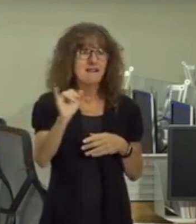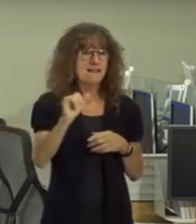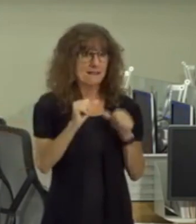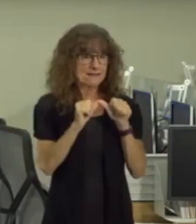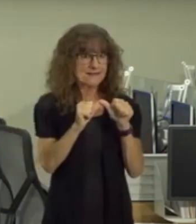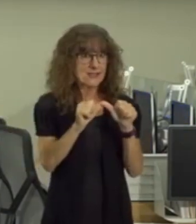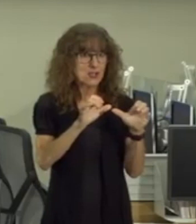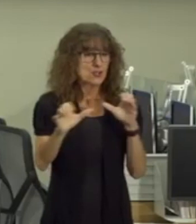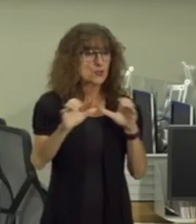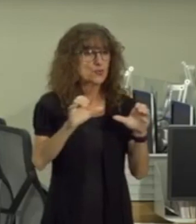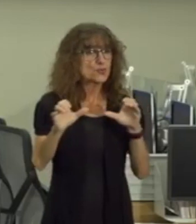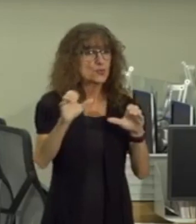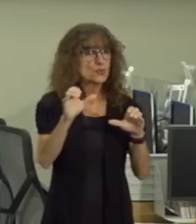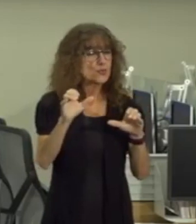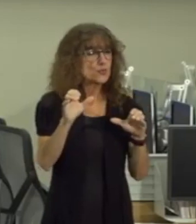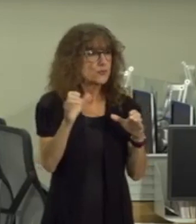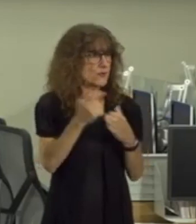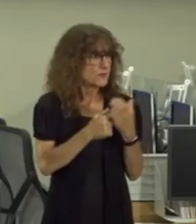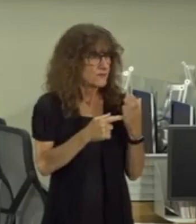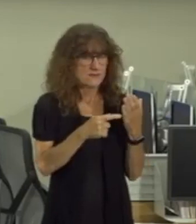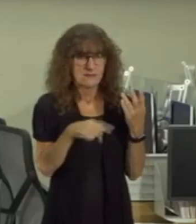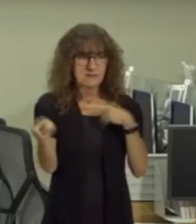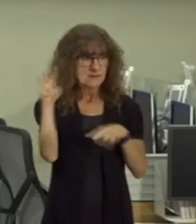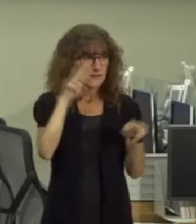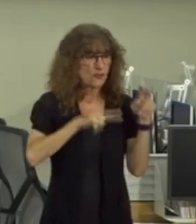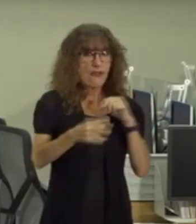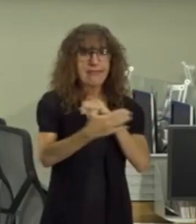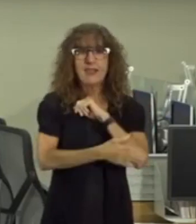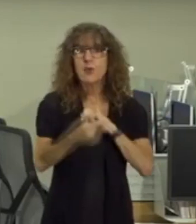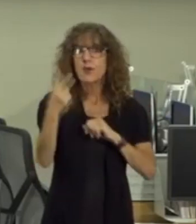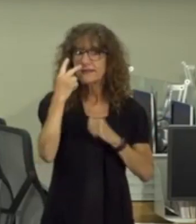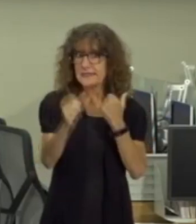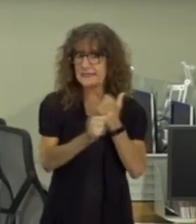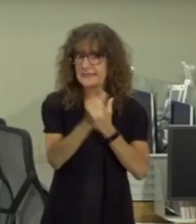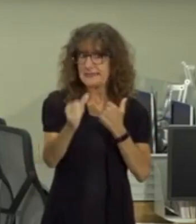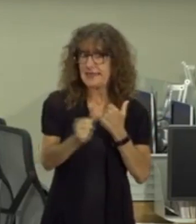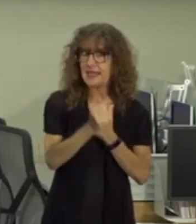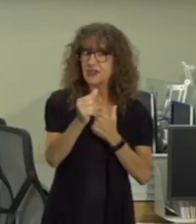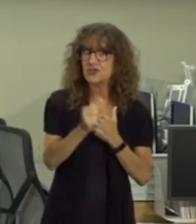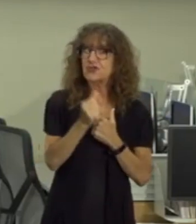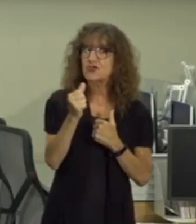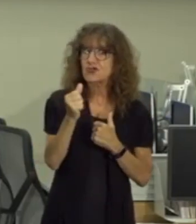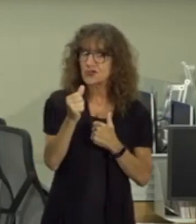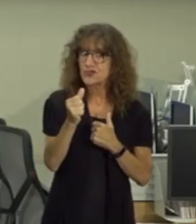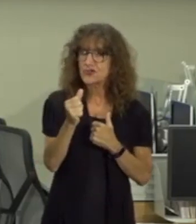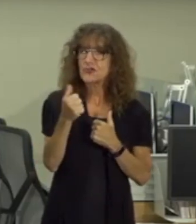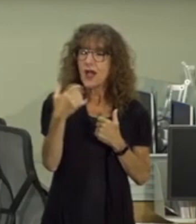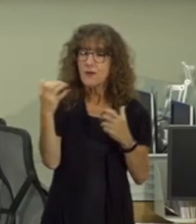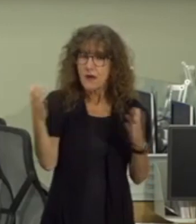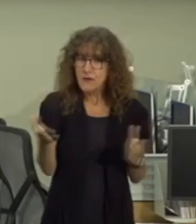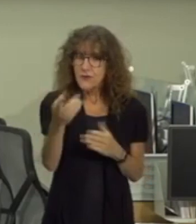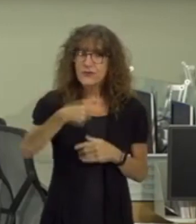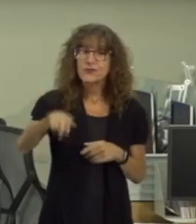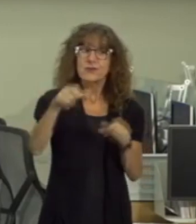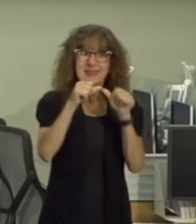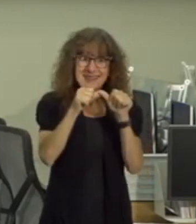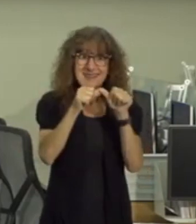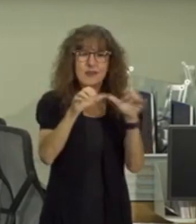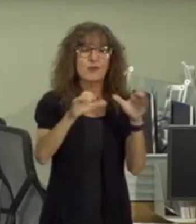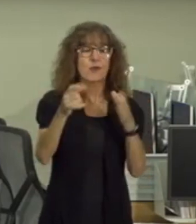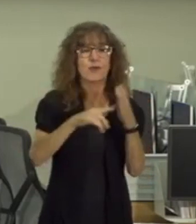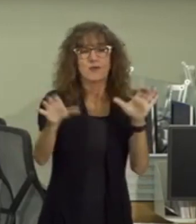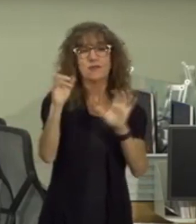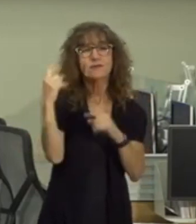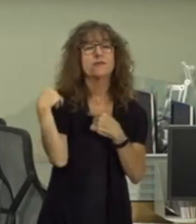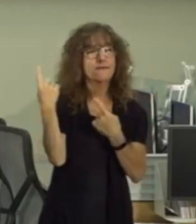do our part we've looked around the country and we have already seen the danger of this virus and i just want to urge prince georgians to continue doing what